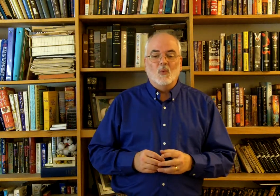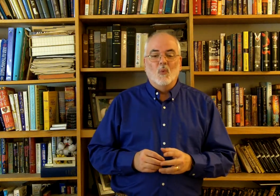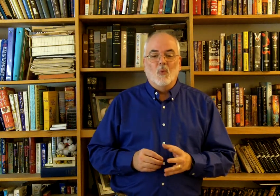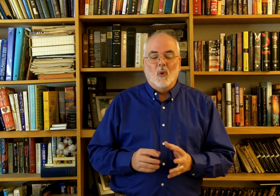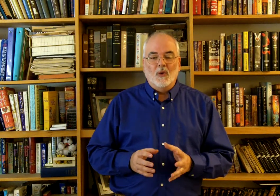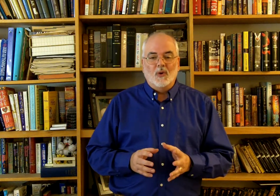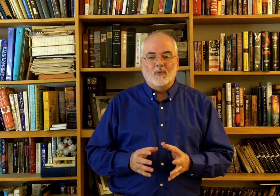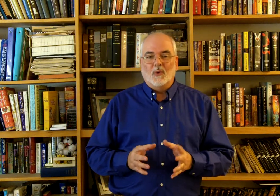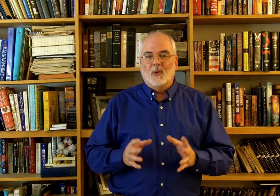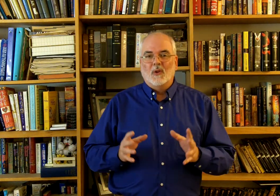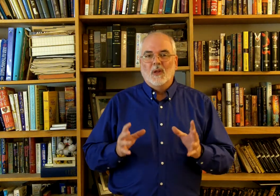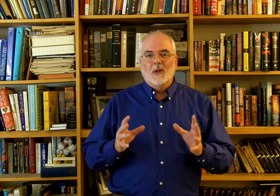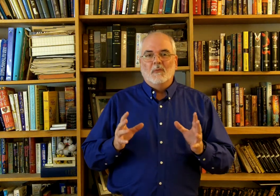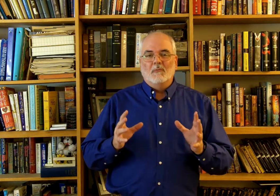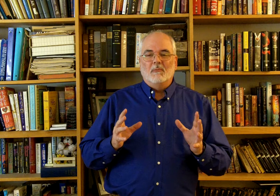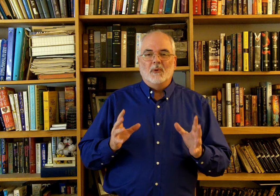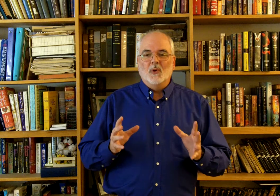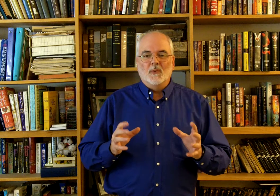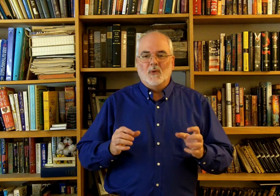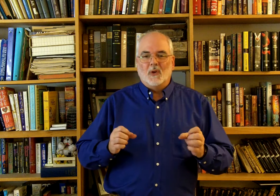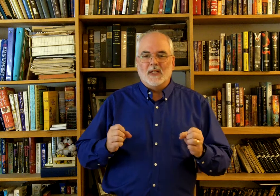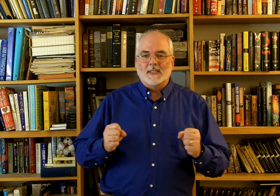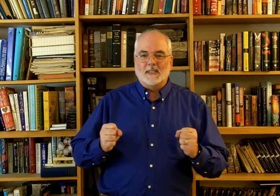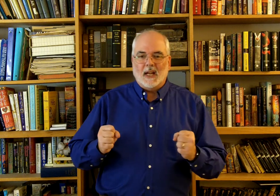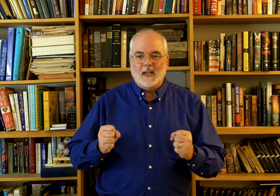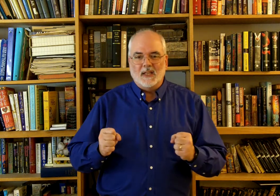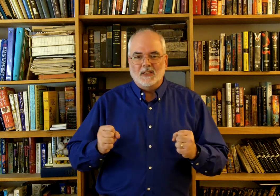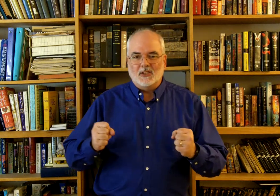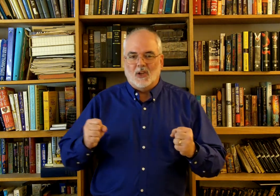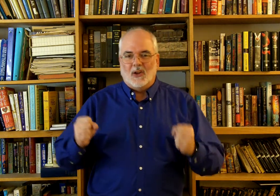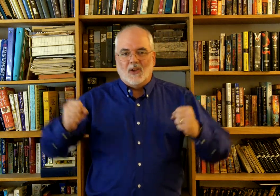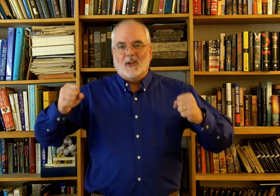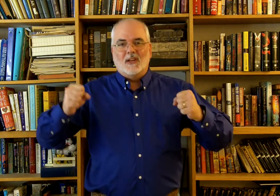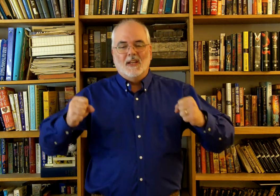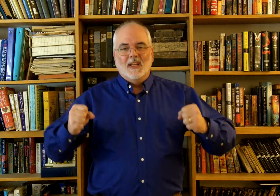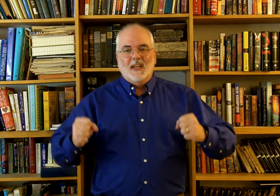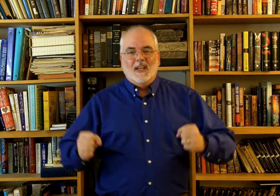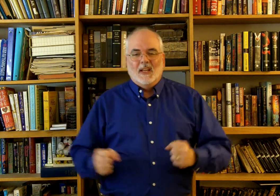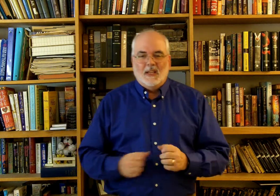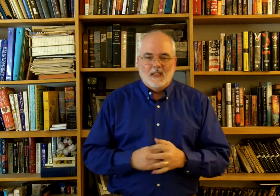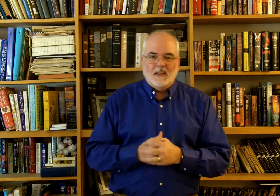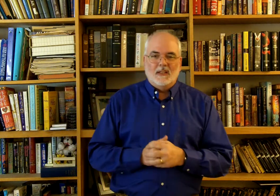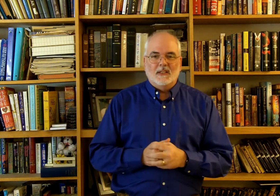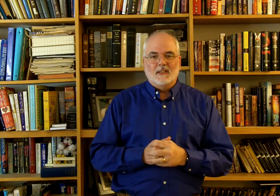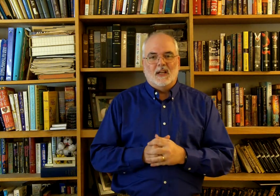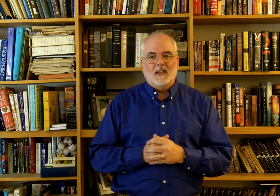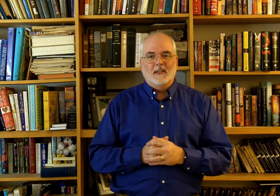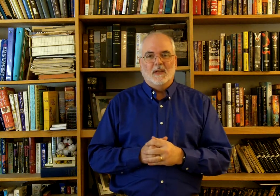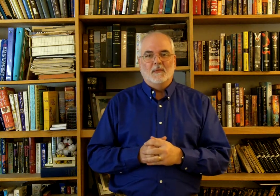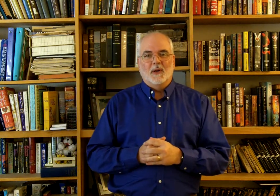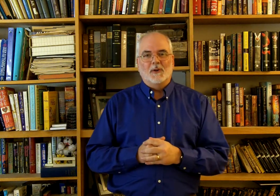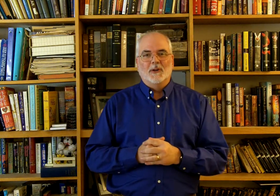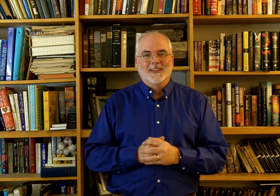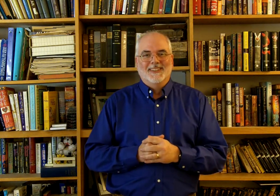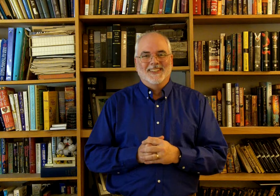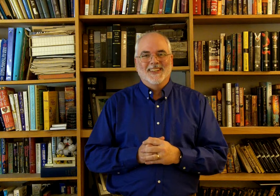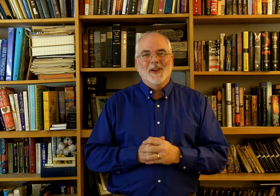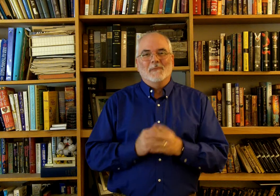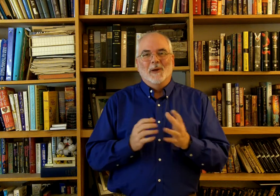wonderful, beautiful, exciting song, like a death march. But